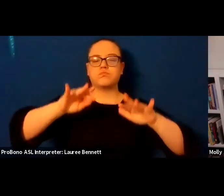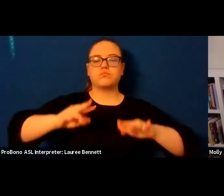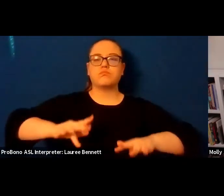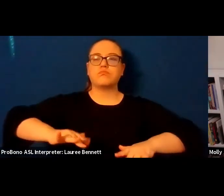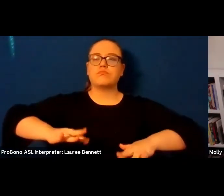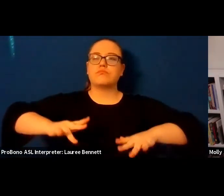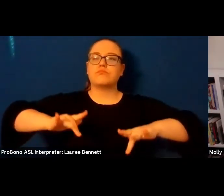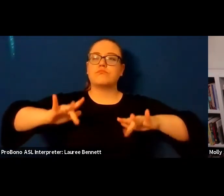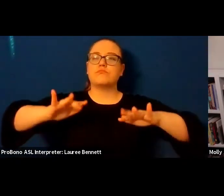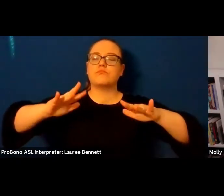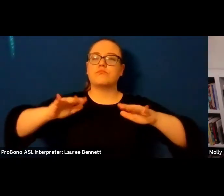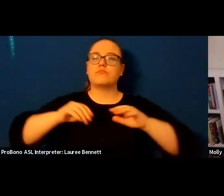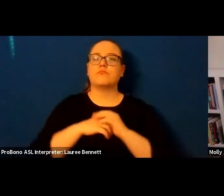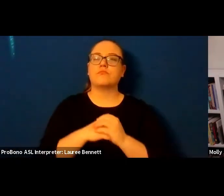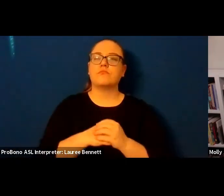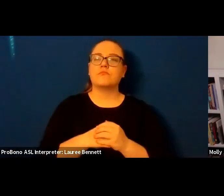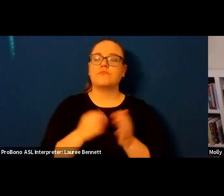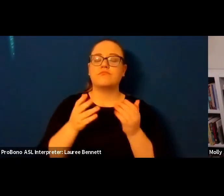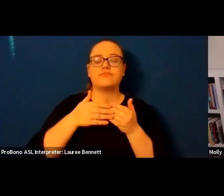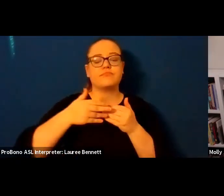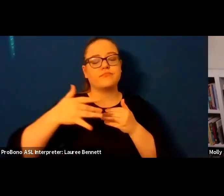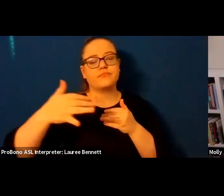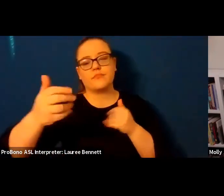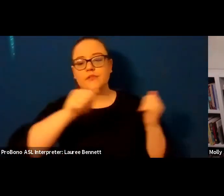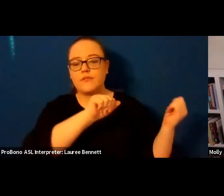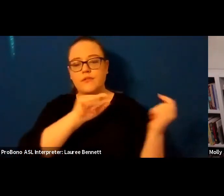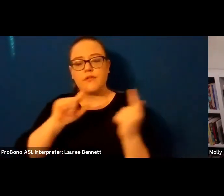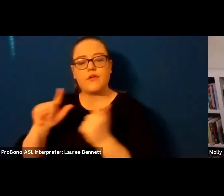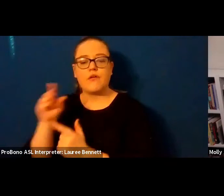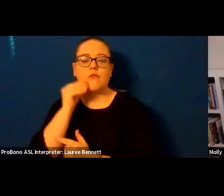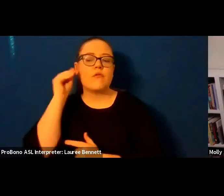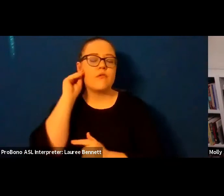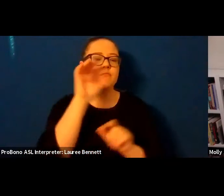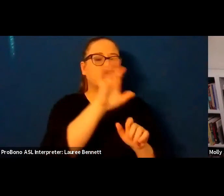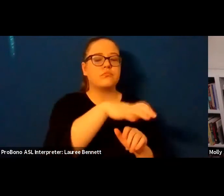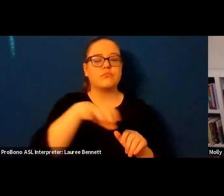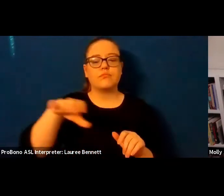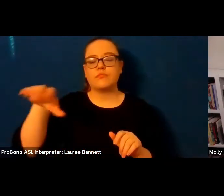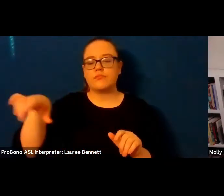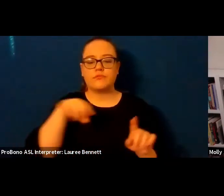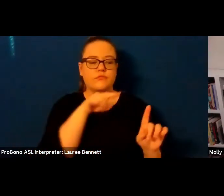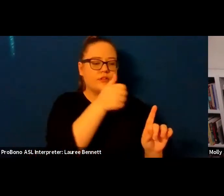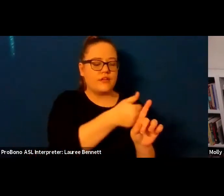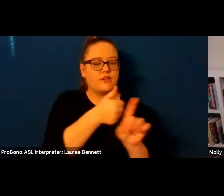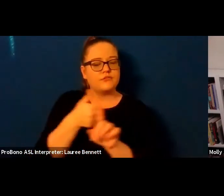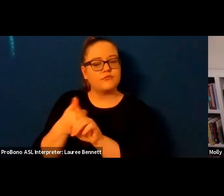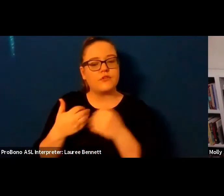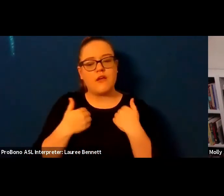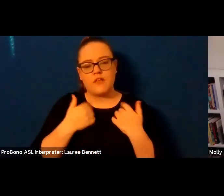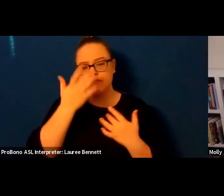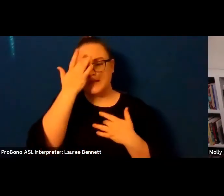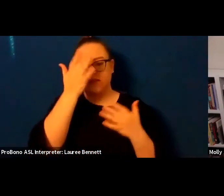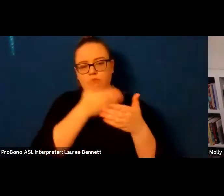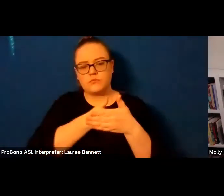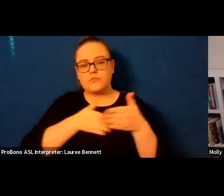every house has a sick room pale walls built by weather and waiting a window for